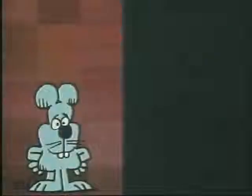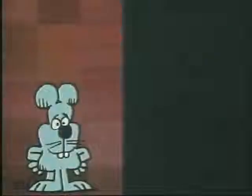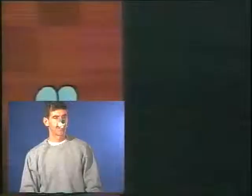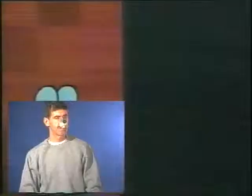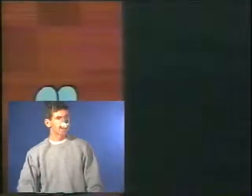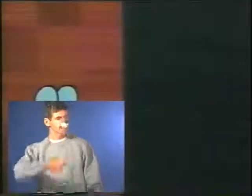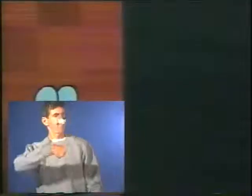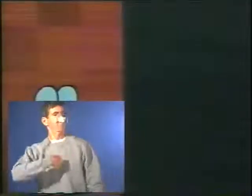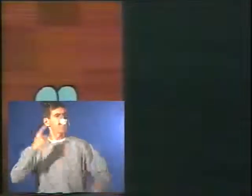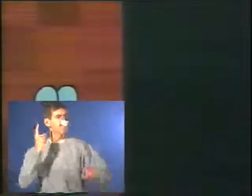I'm right.